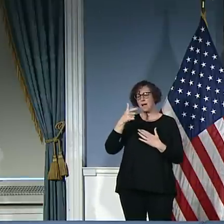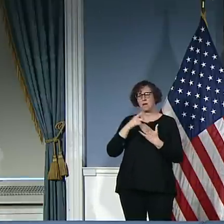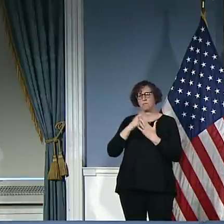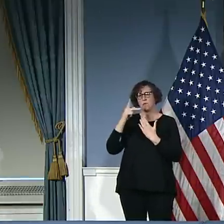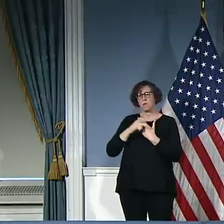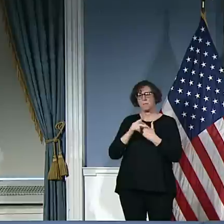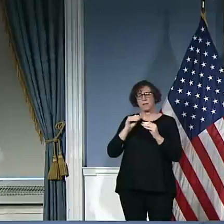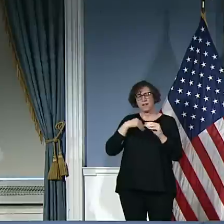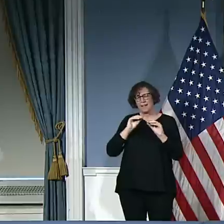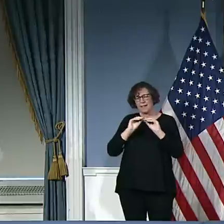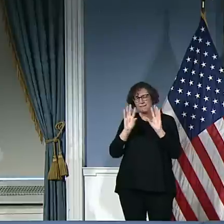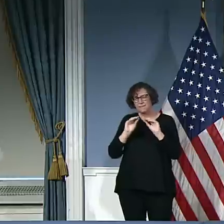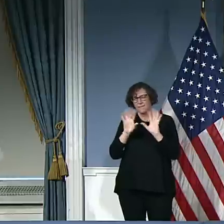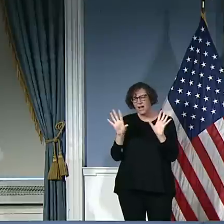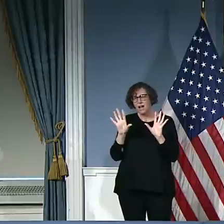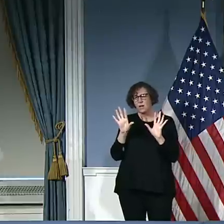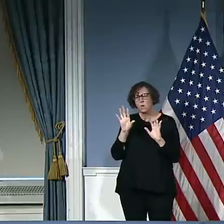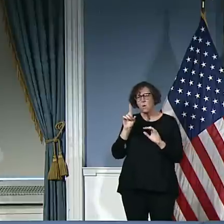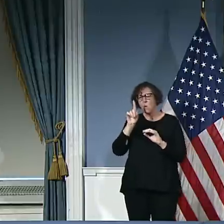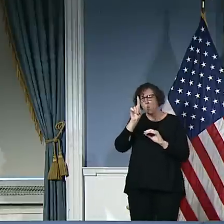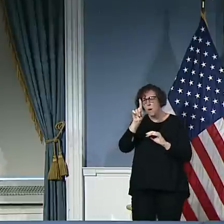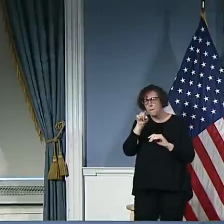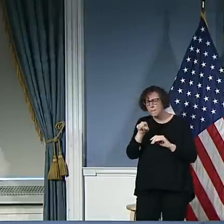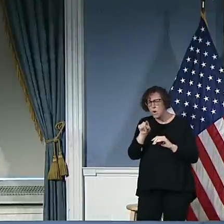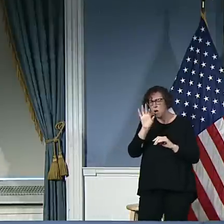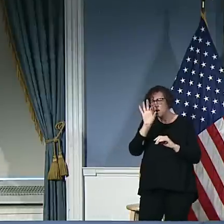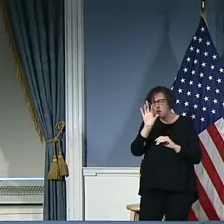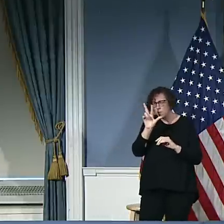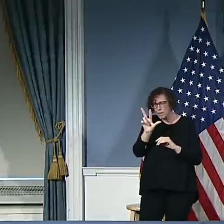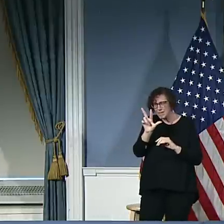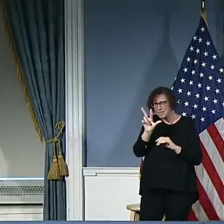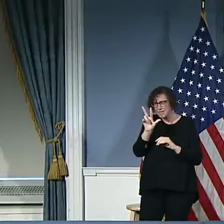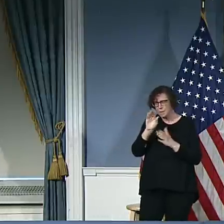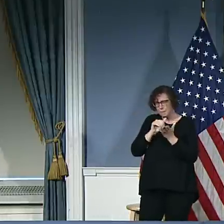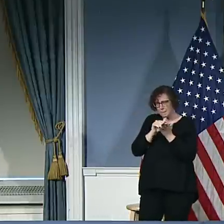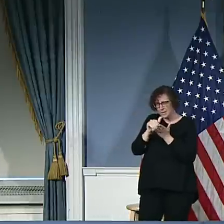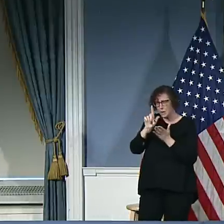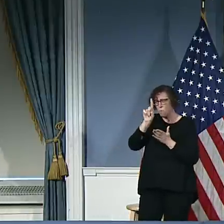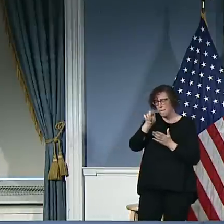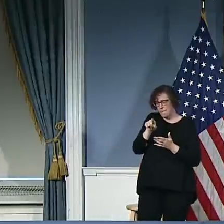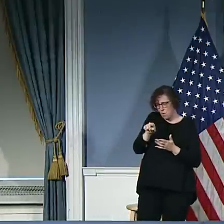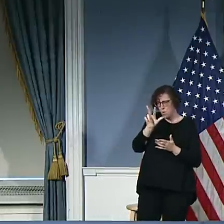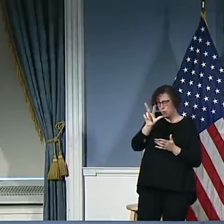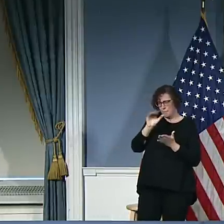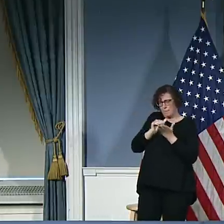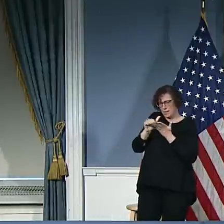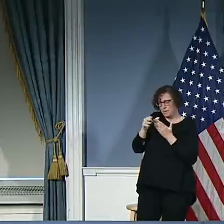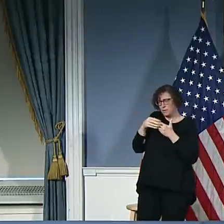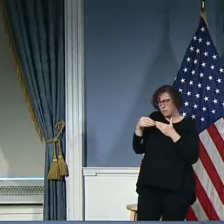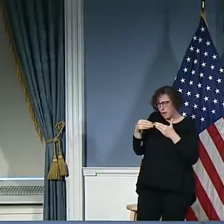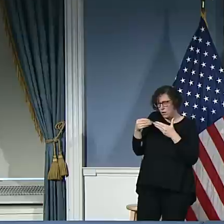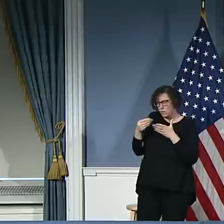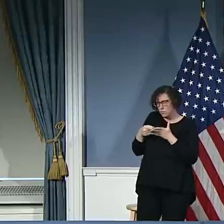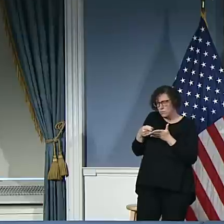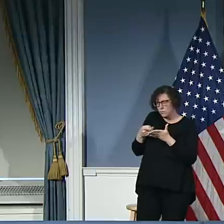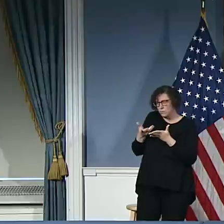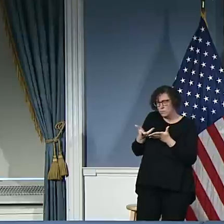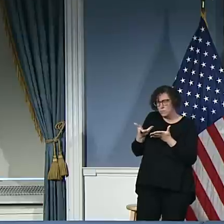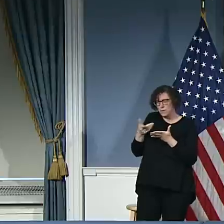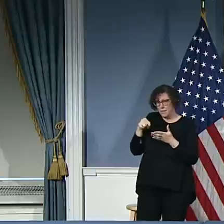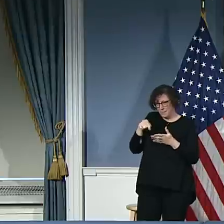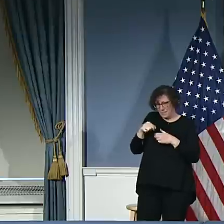that's over in this year, or what's the time frame for that? So Bridget,